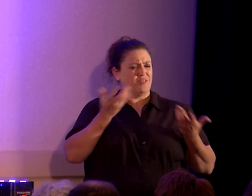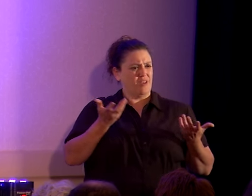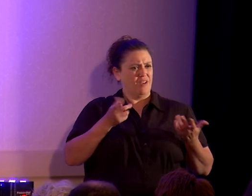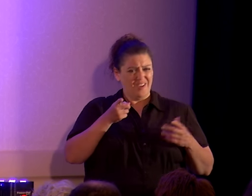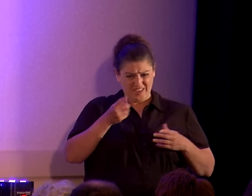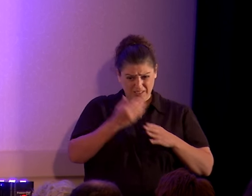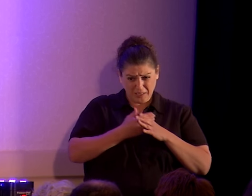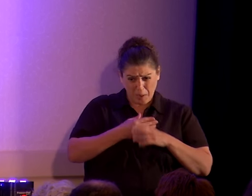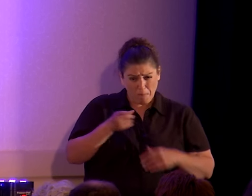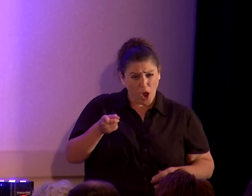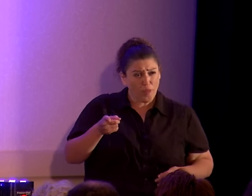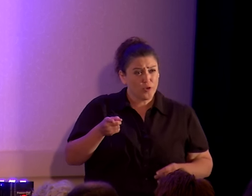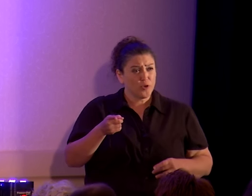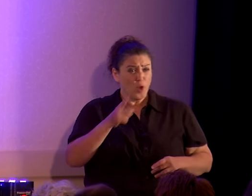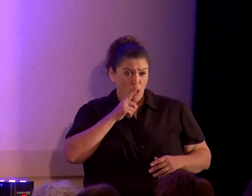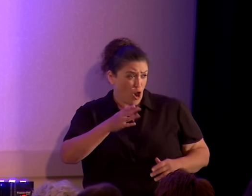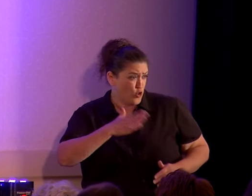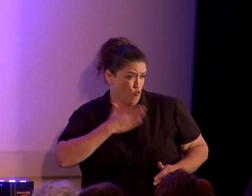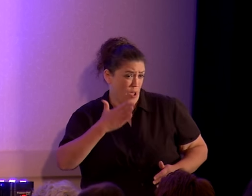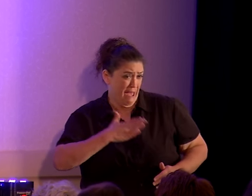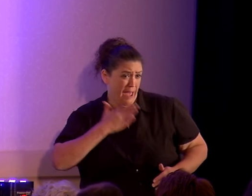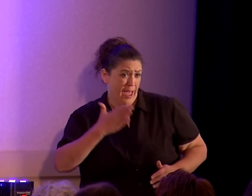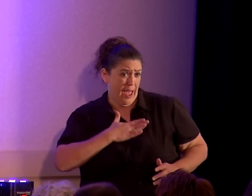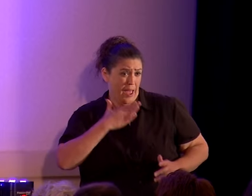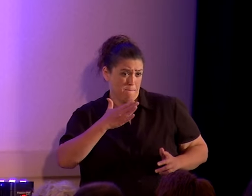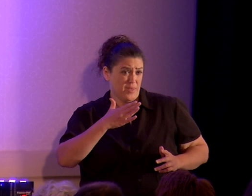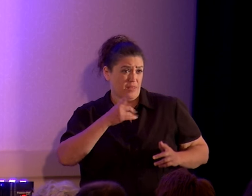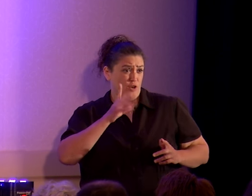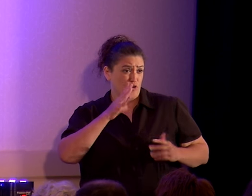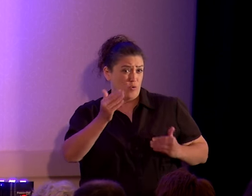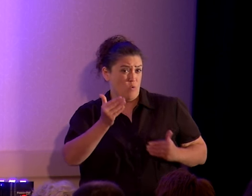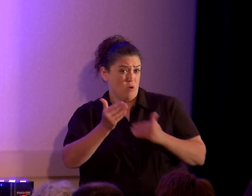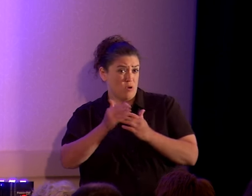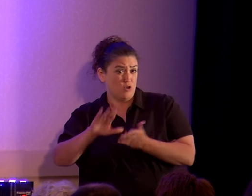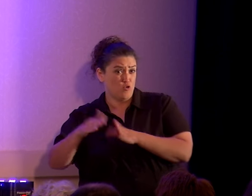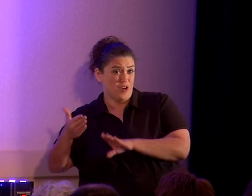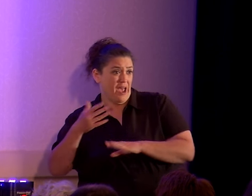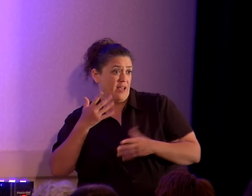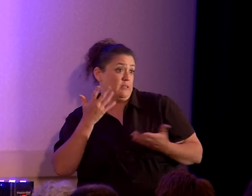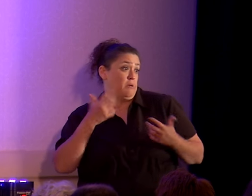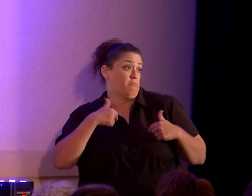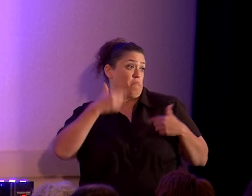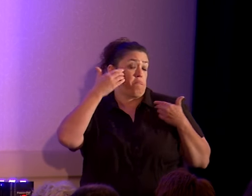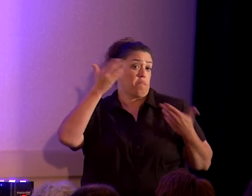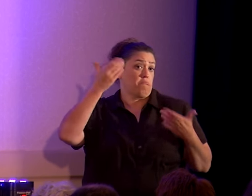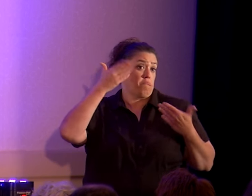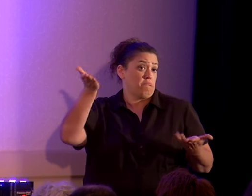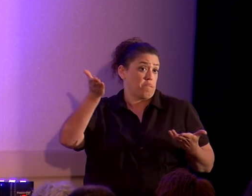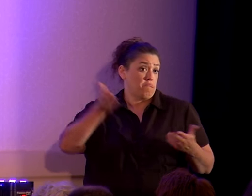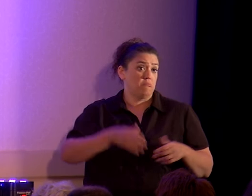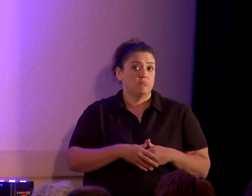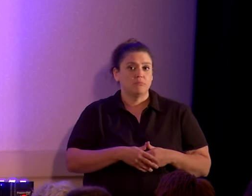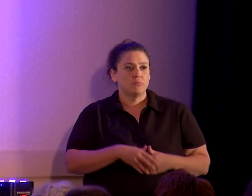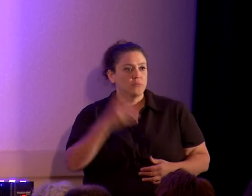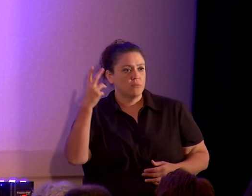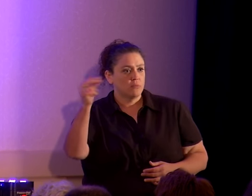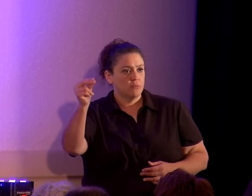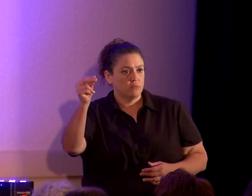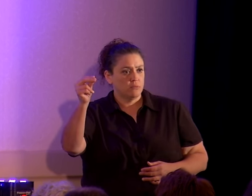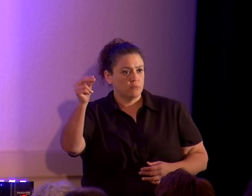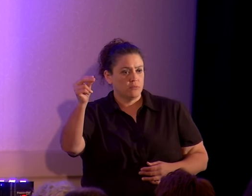it bother you? Are you happy to go to your dying bed saying I don't know? No!